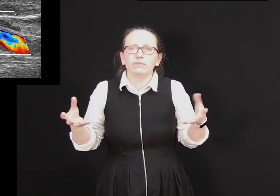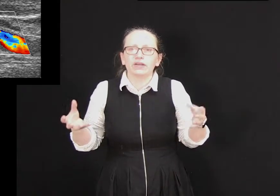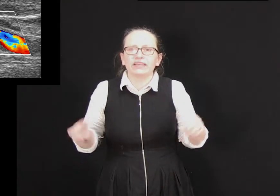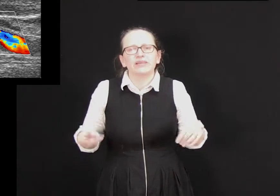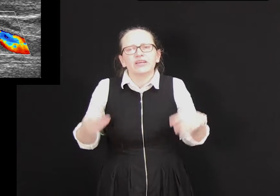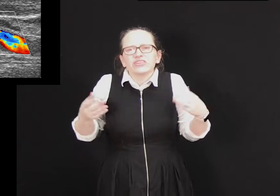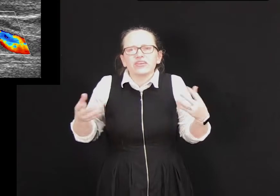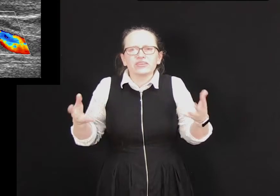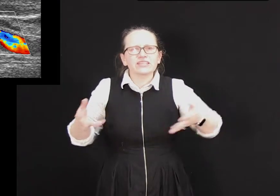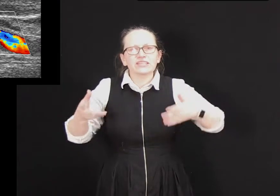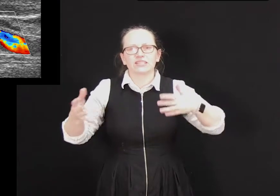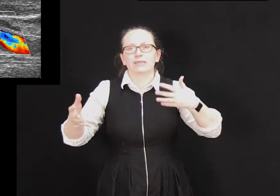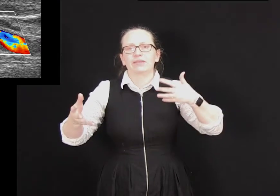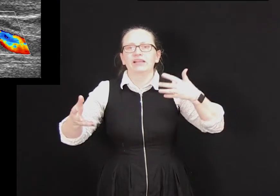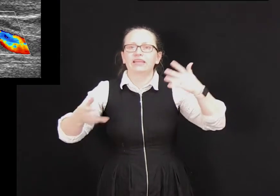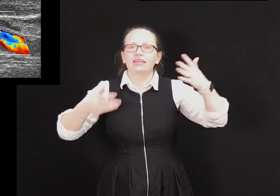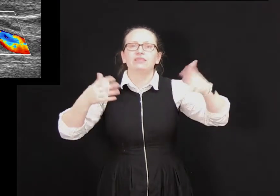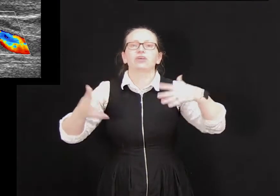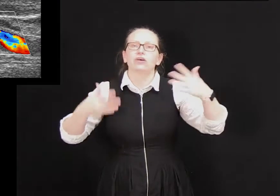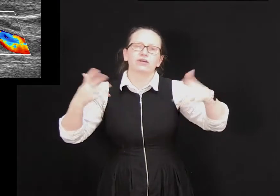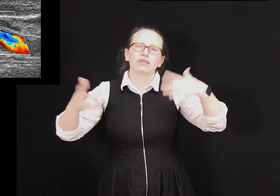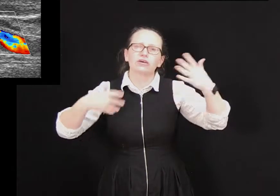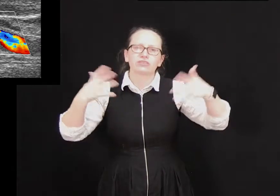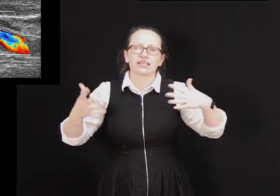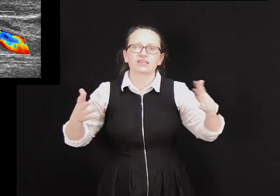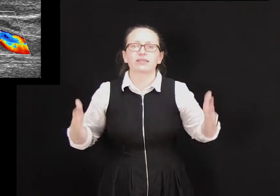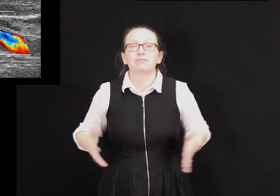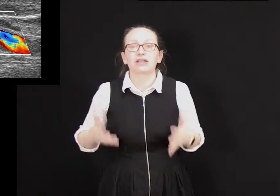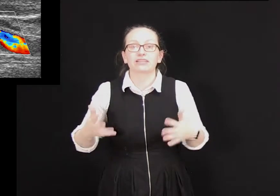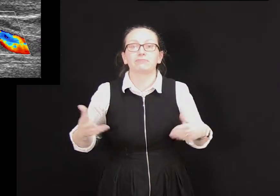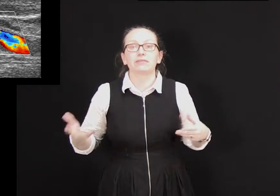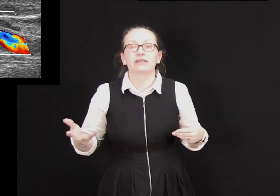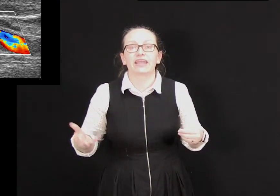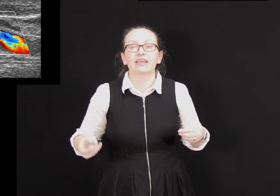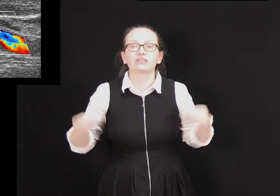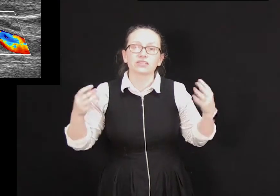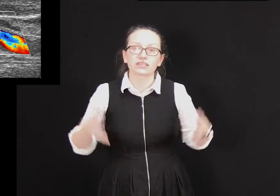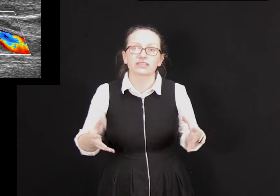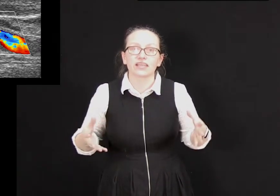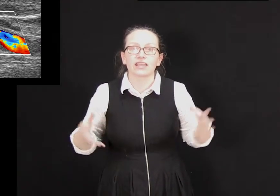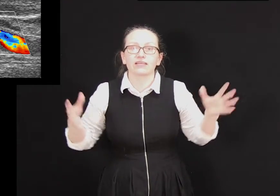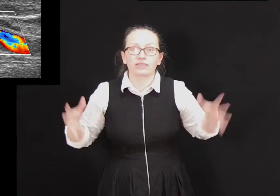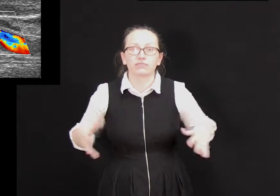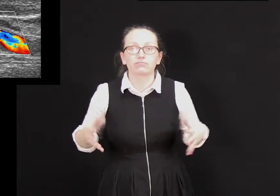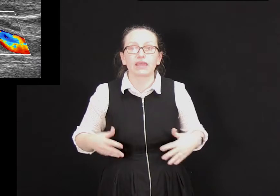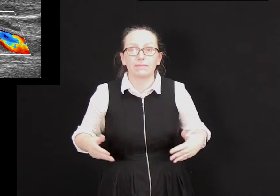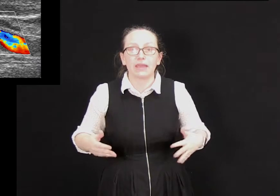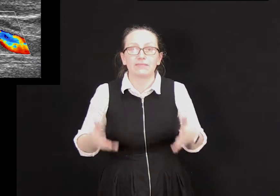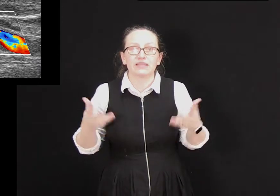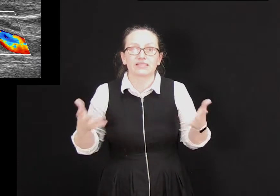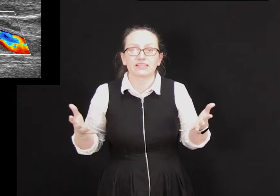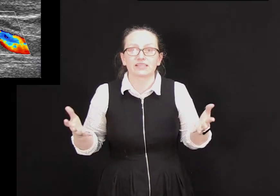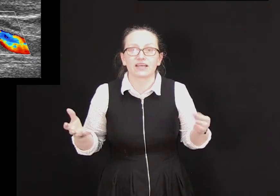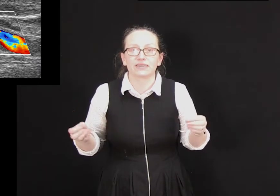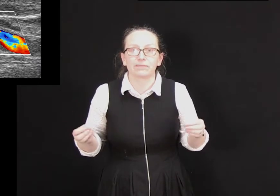body. So this is typically the ultrasounds that pregnant women get to see their babies inside them